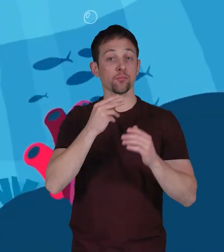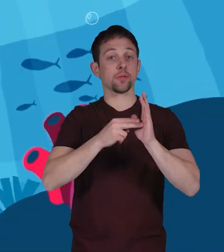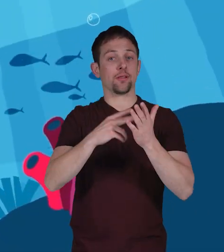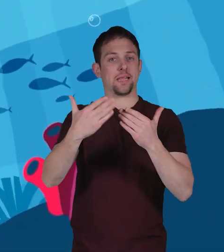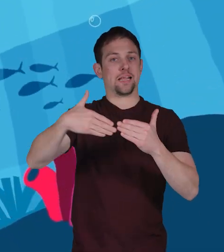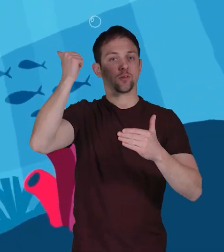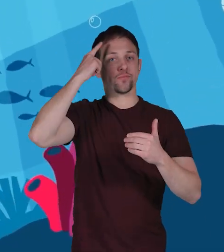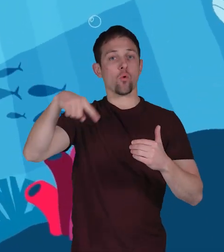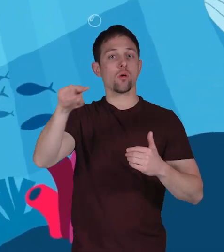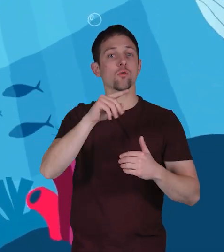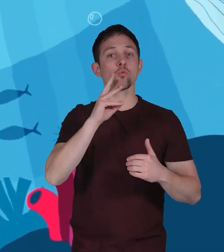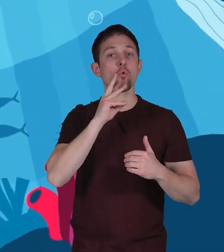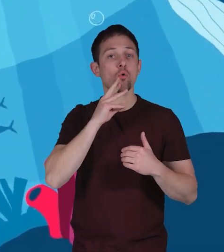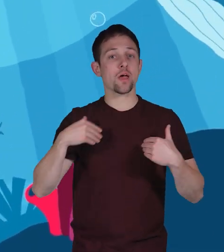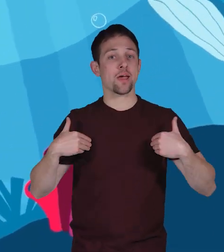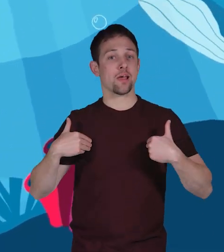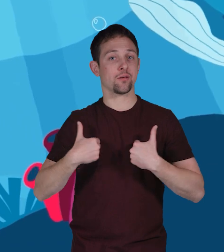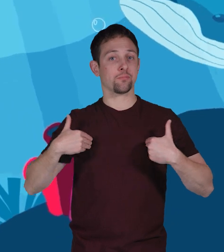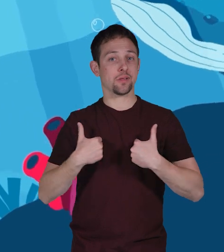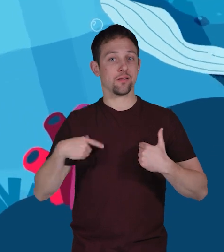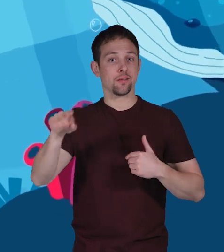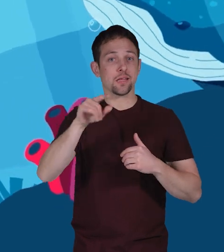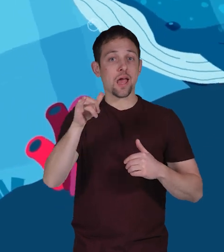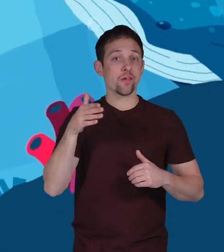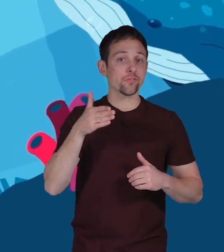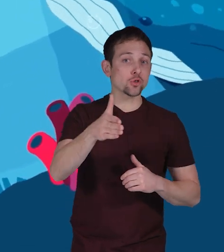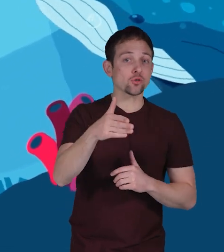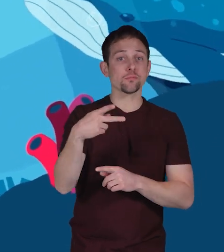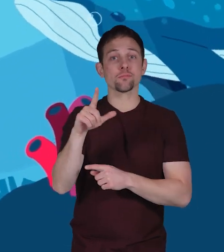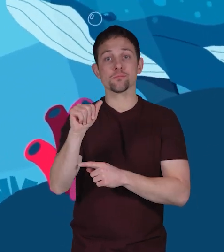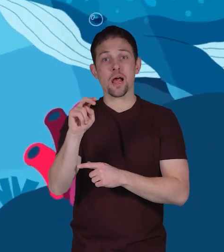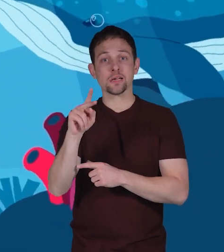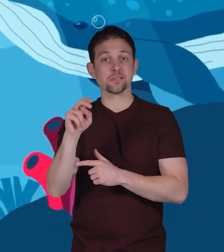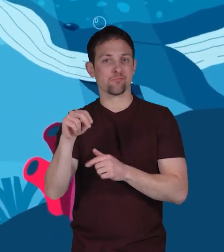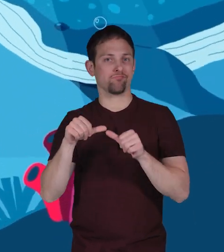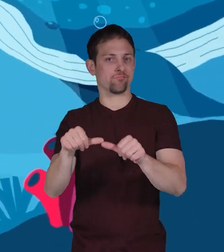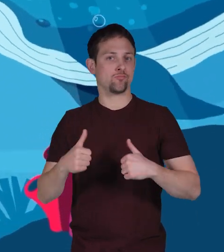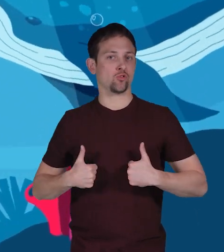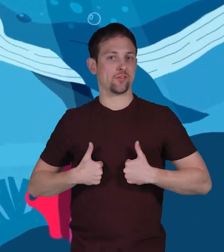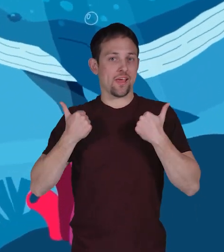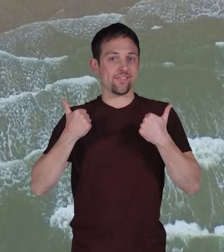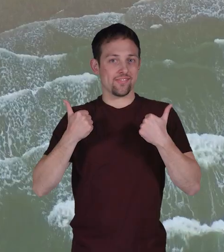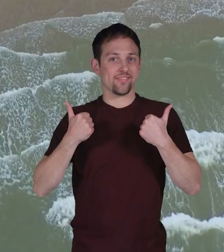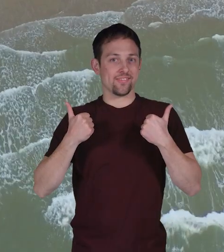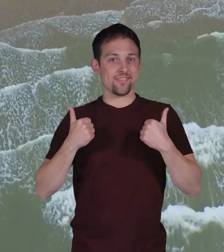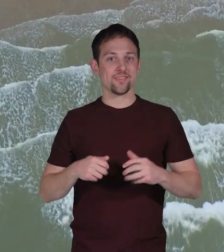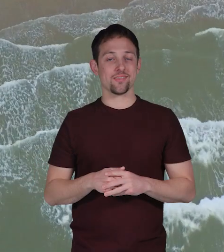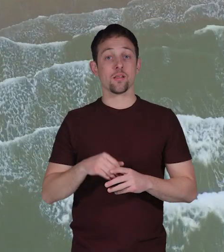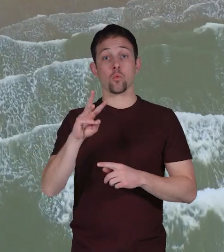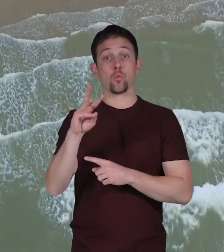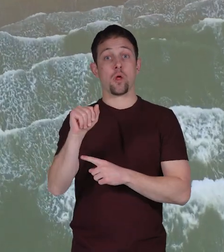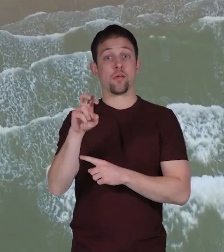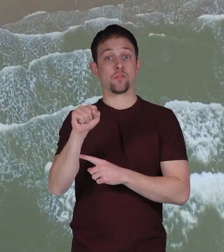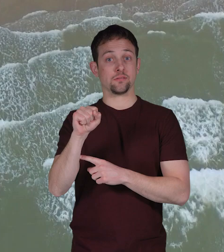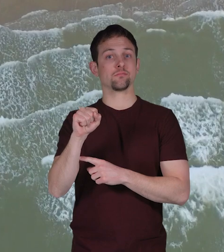easier for marine animals like fish and plankton to survive. Waves also help shape